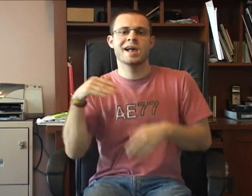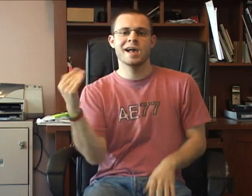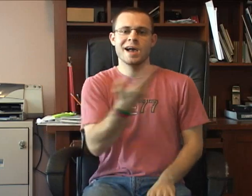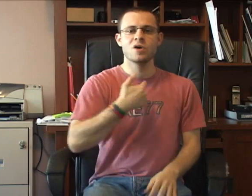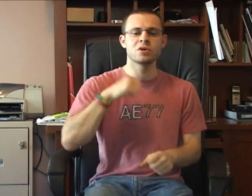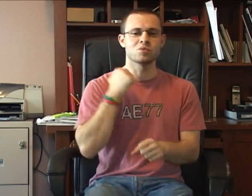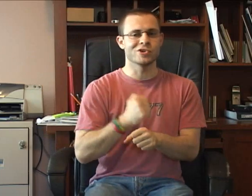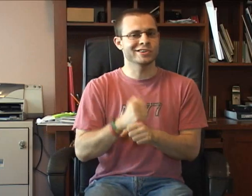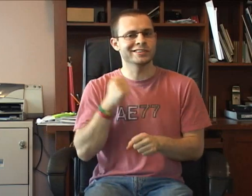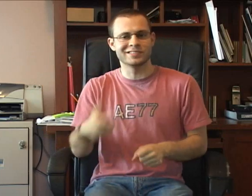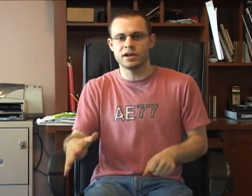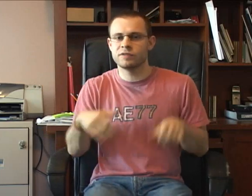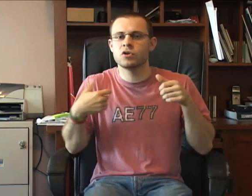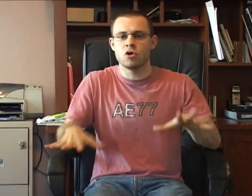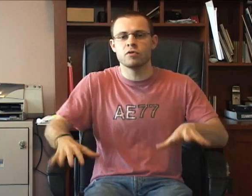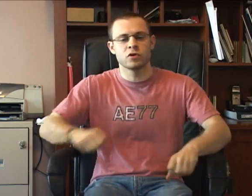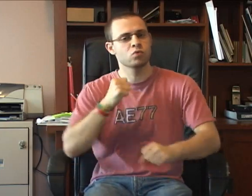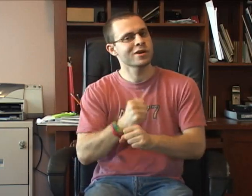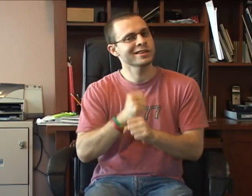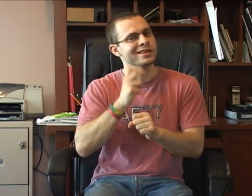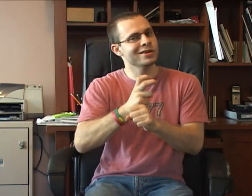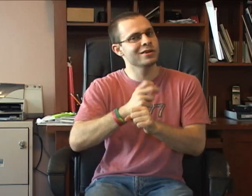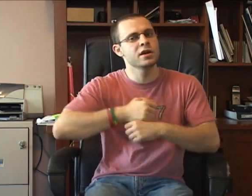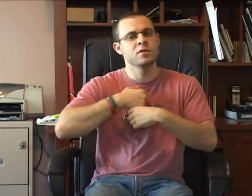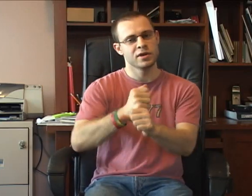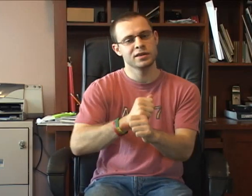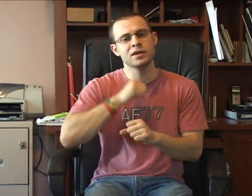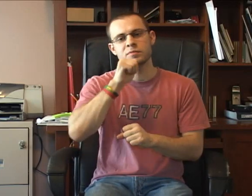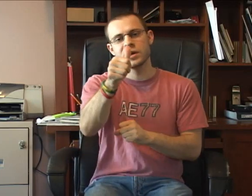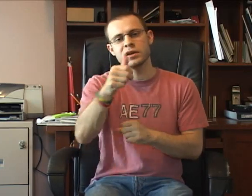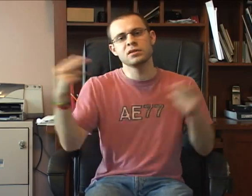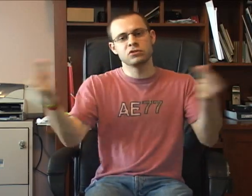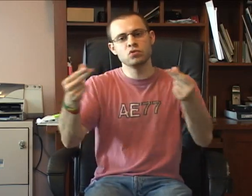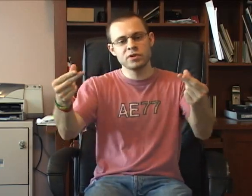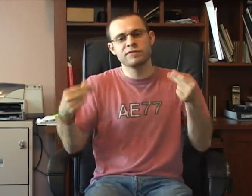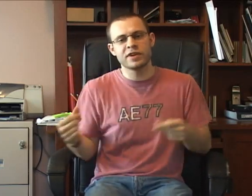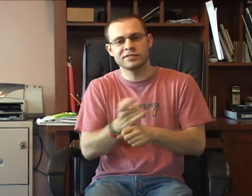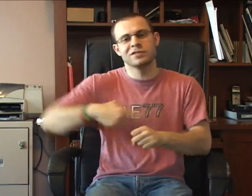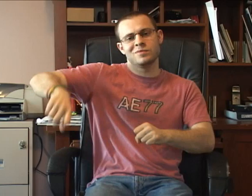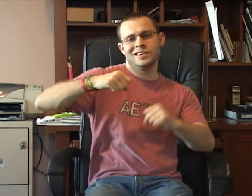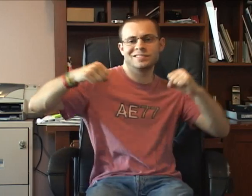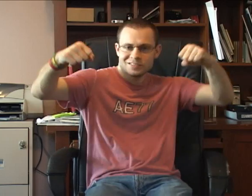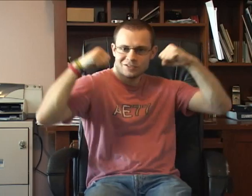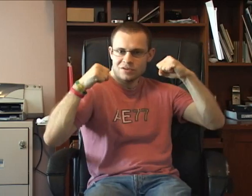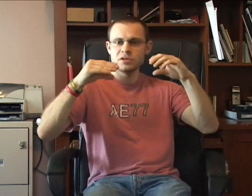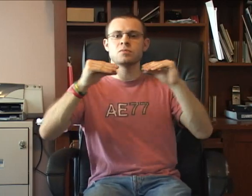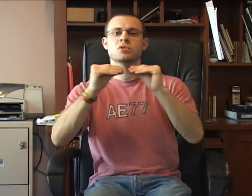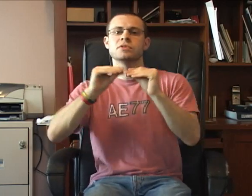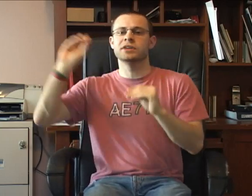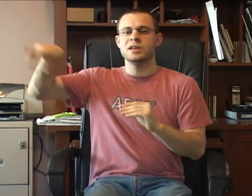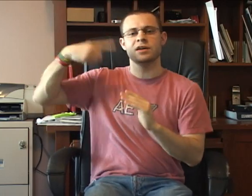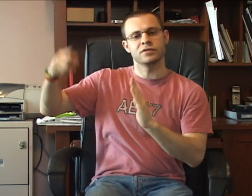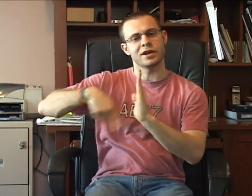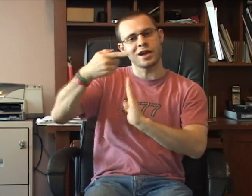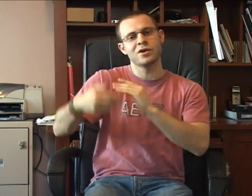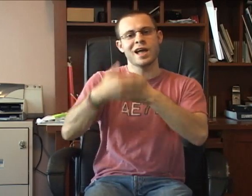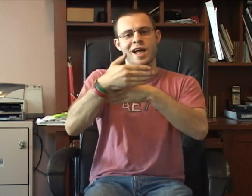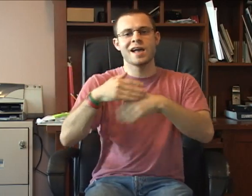Our work is never over It has to make us stronger All that we've ever done